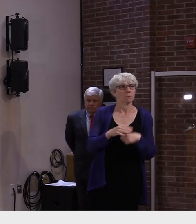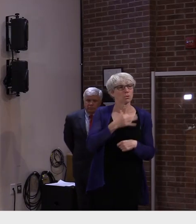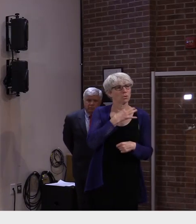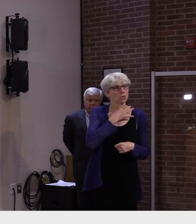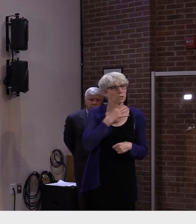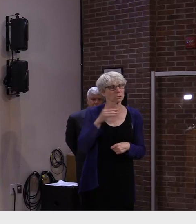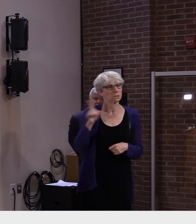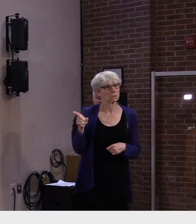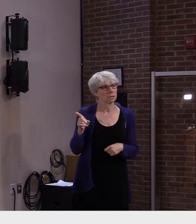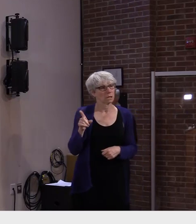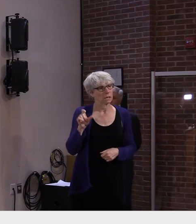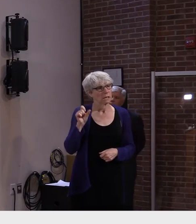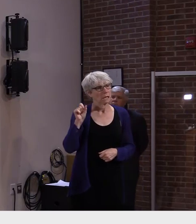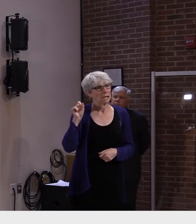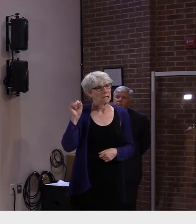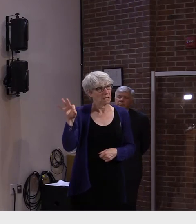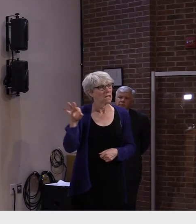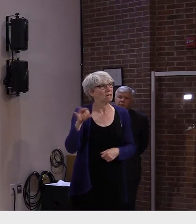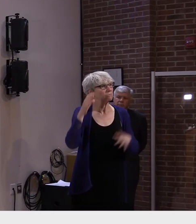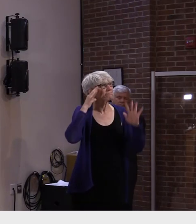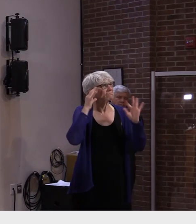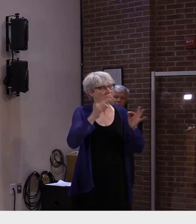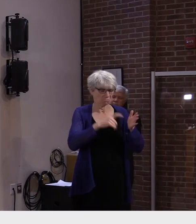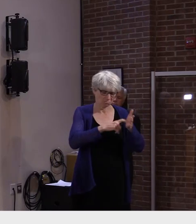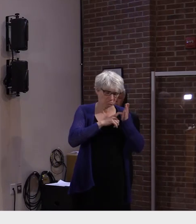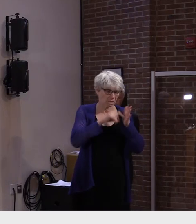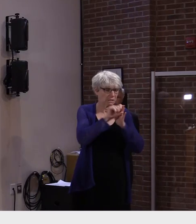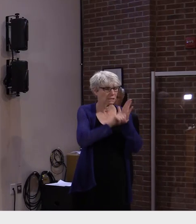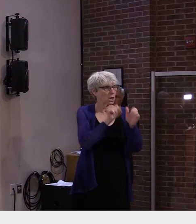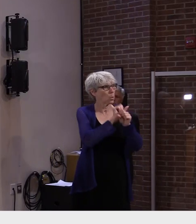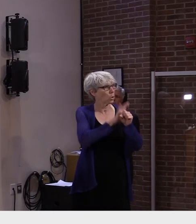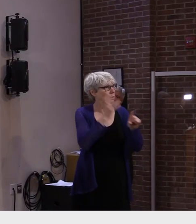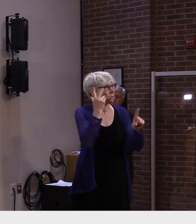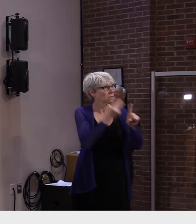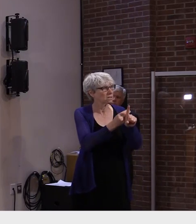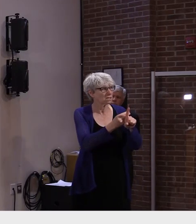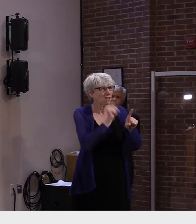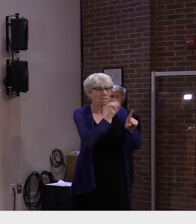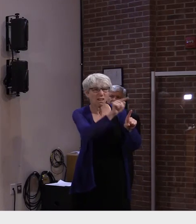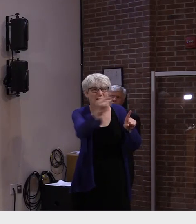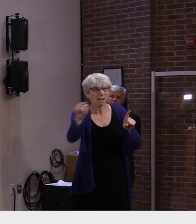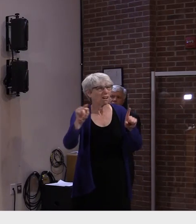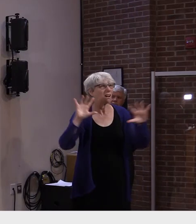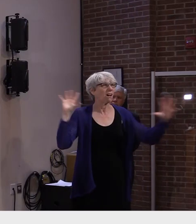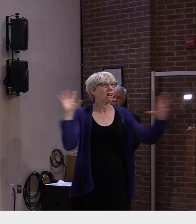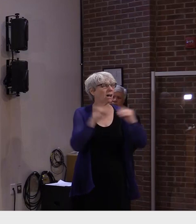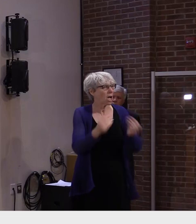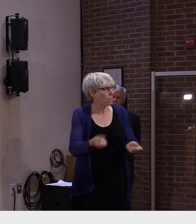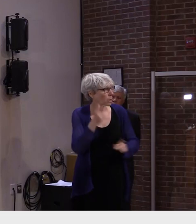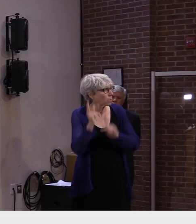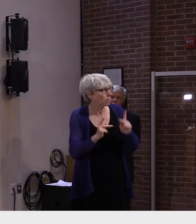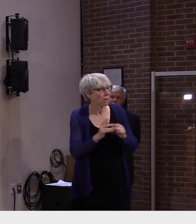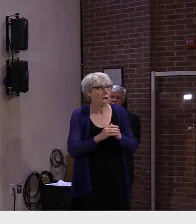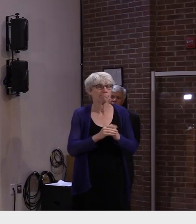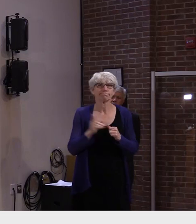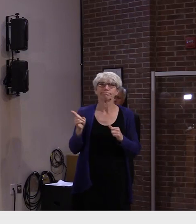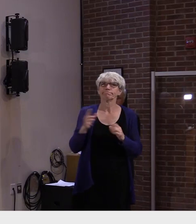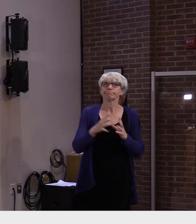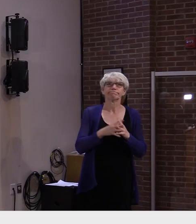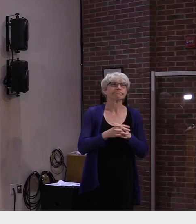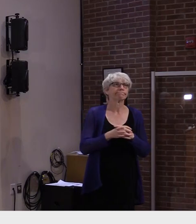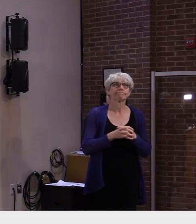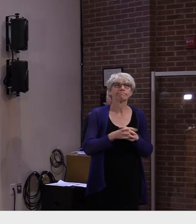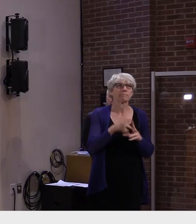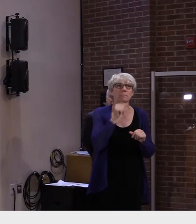vaccinated under your plan? I do not know. I don't know what the percentage is. It ranges.